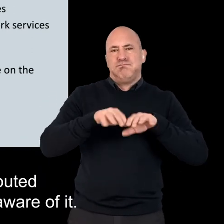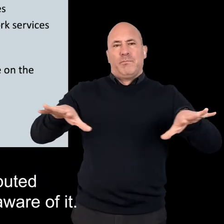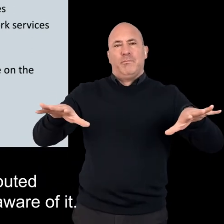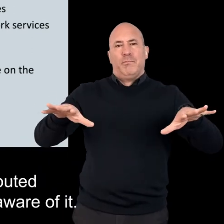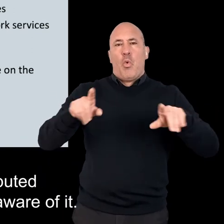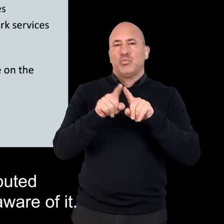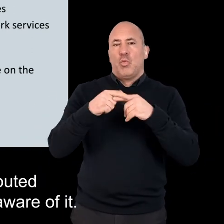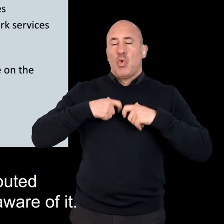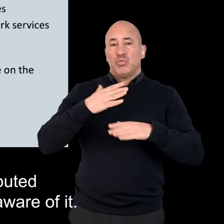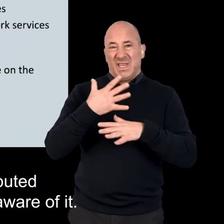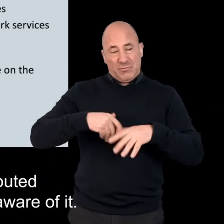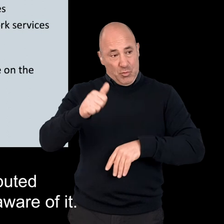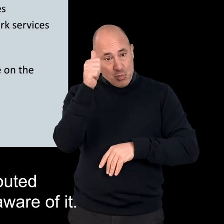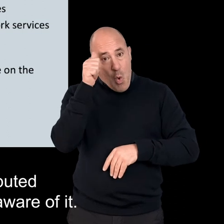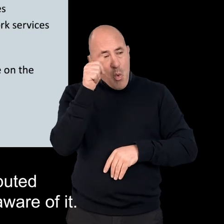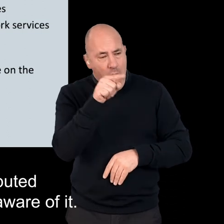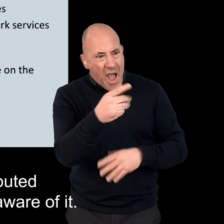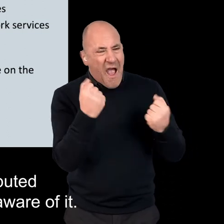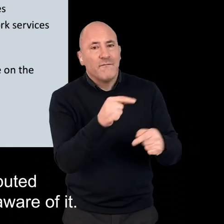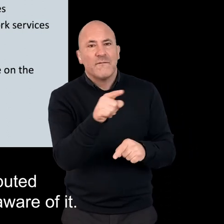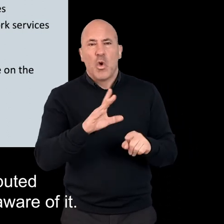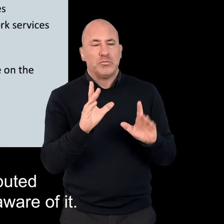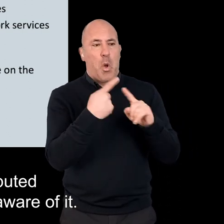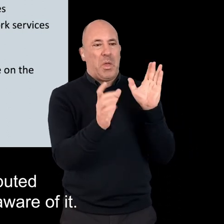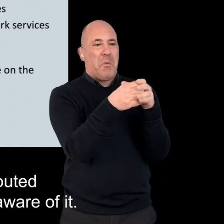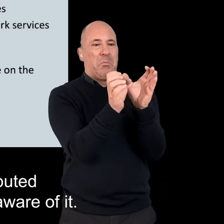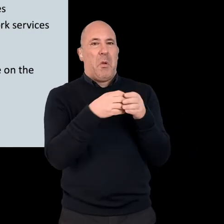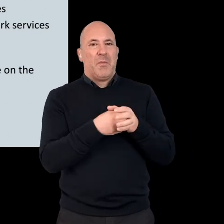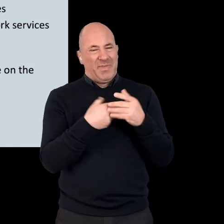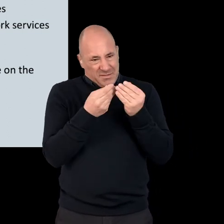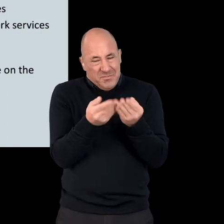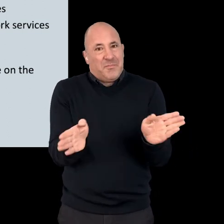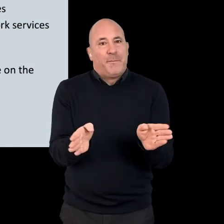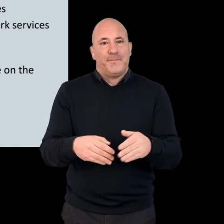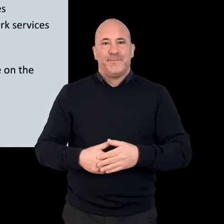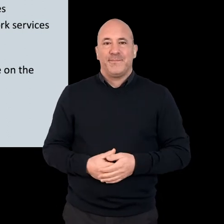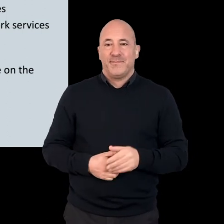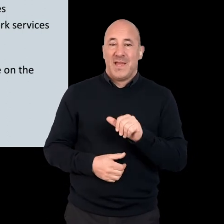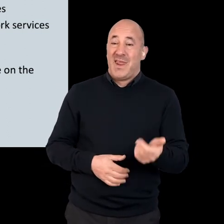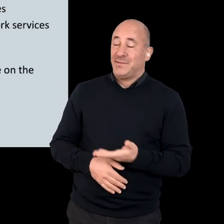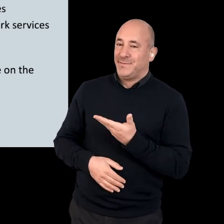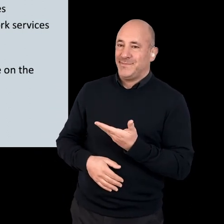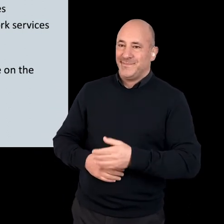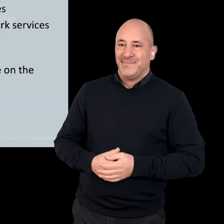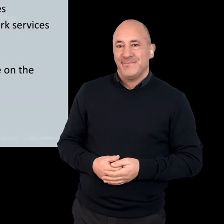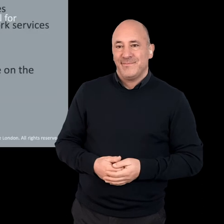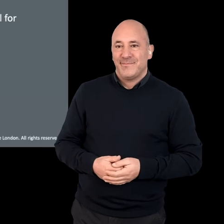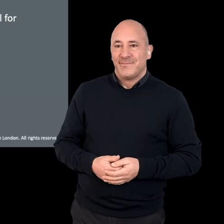be more widely distributed and social workers need to be made aware of it. Next slide, please.